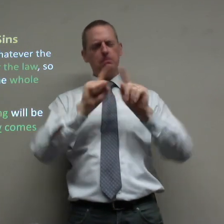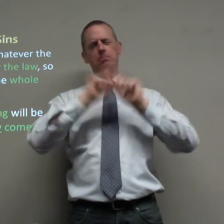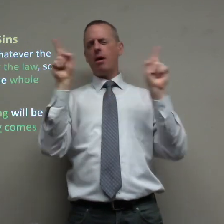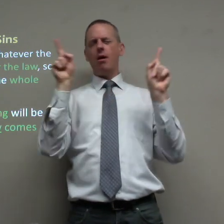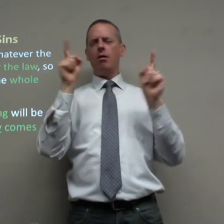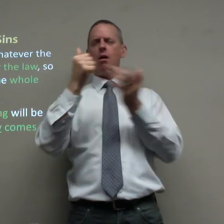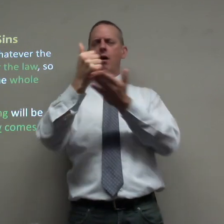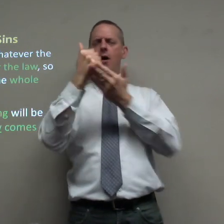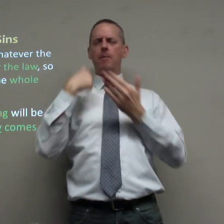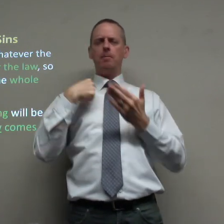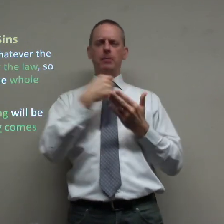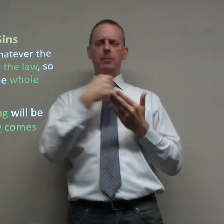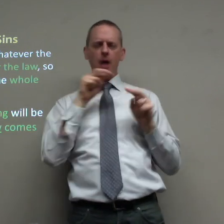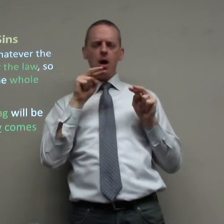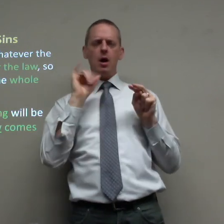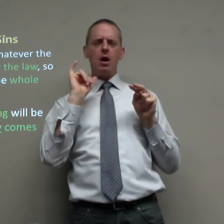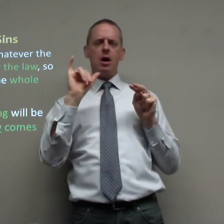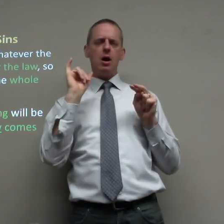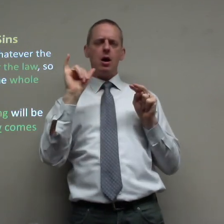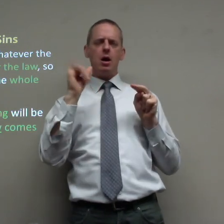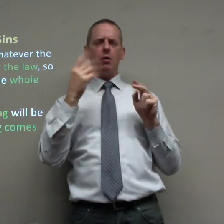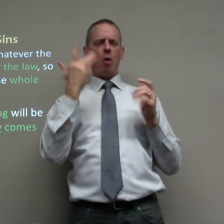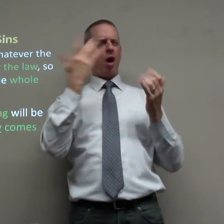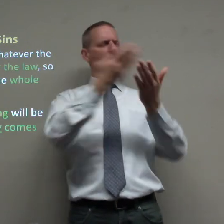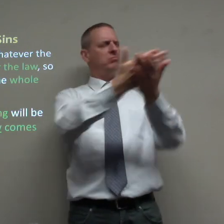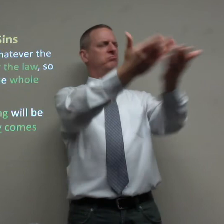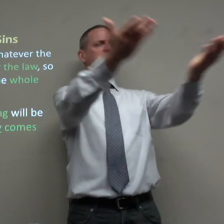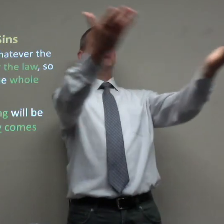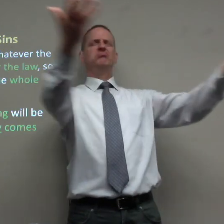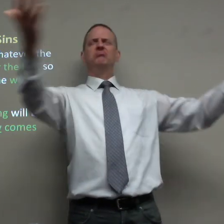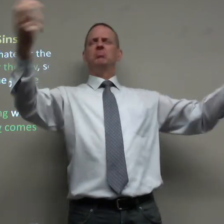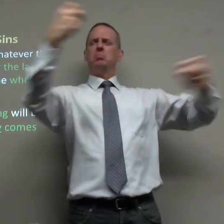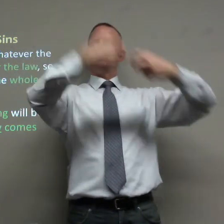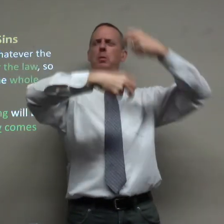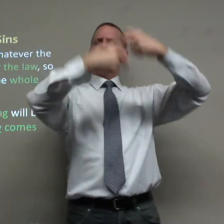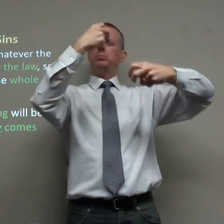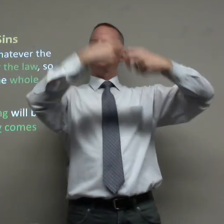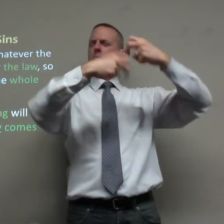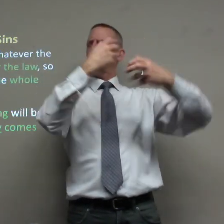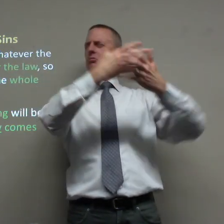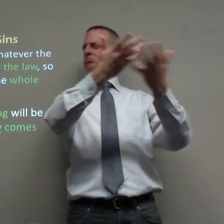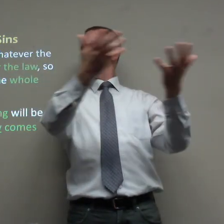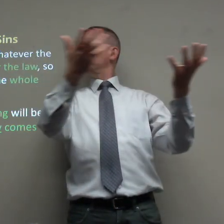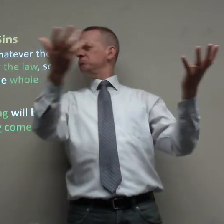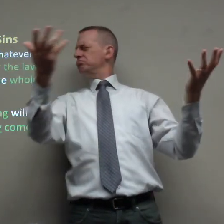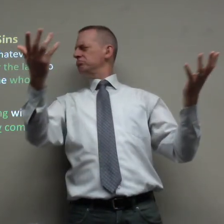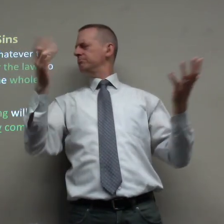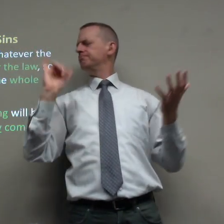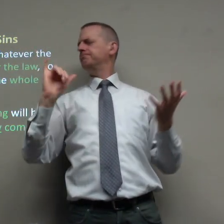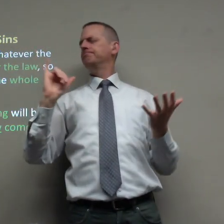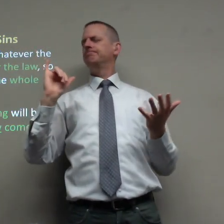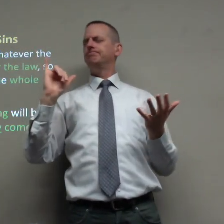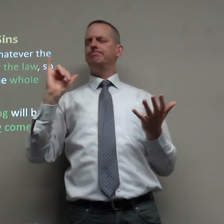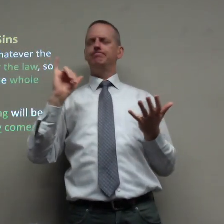that cause us our guilt. Hope that we can look to you and realize that there's problems in this world.